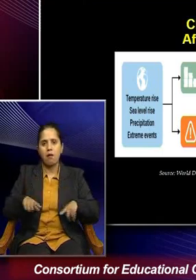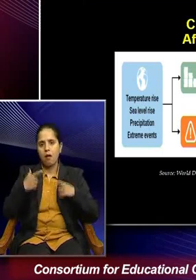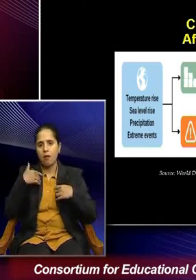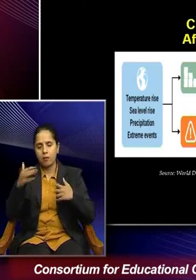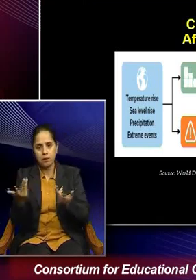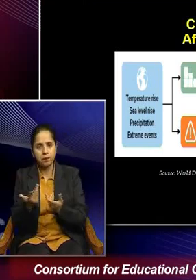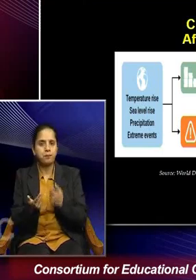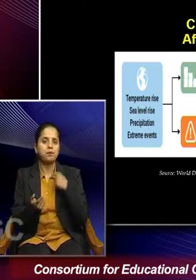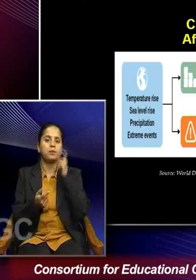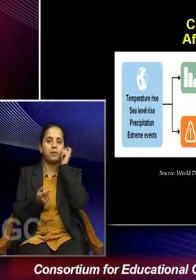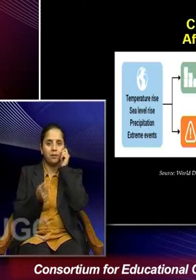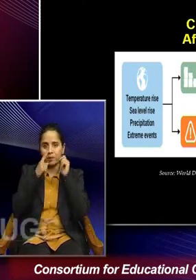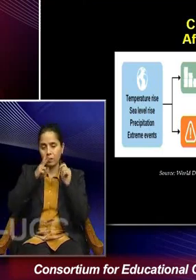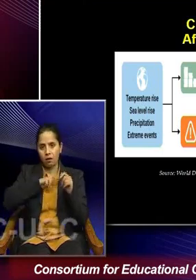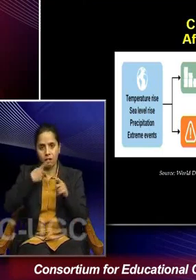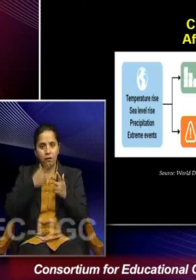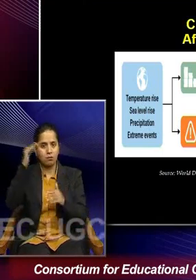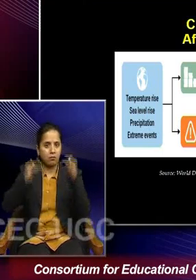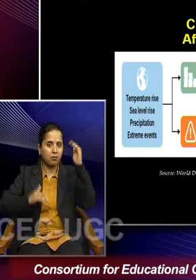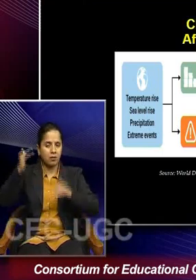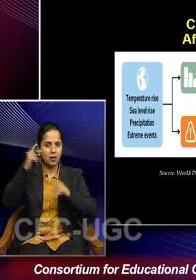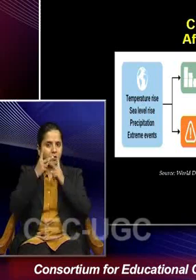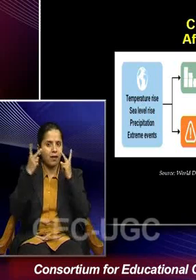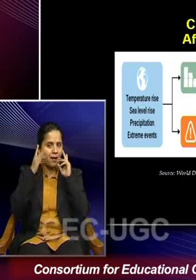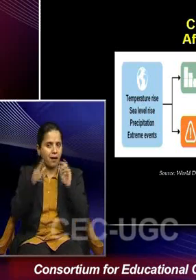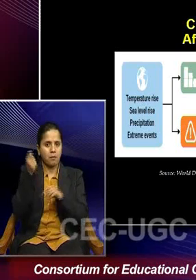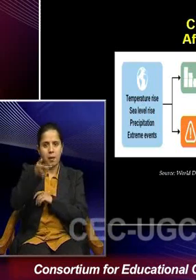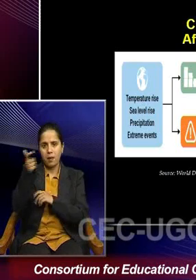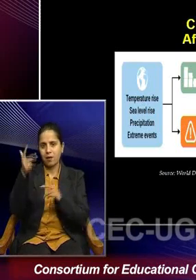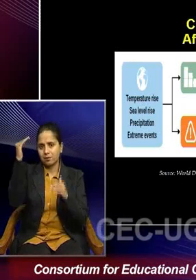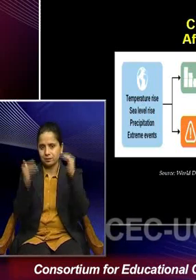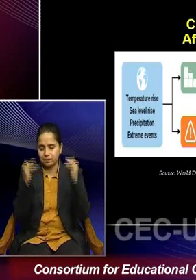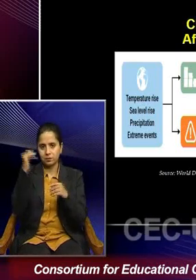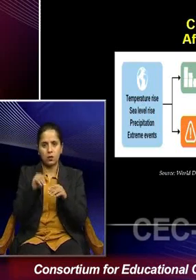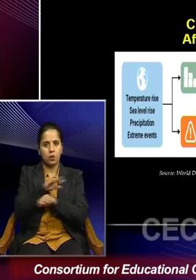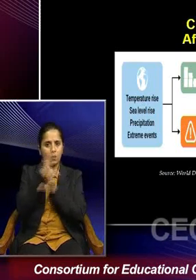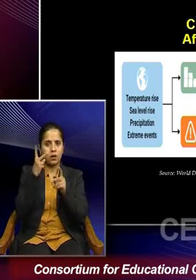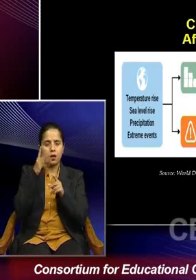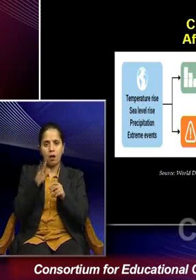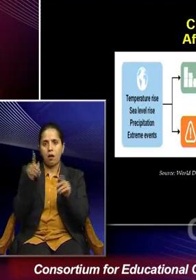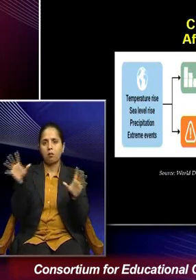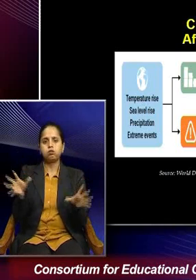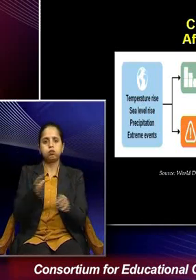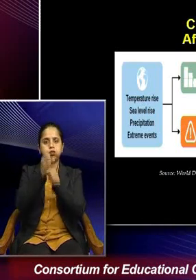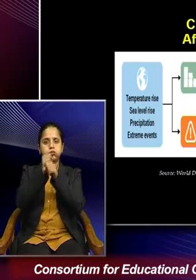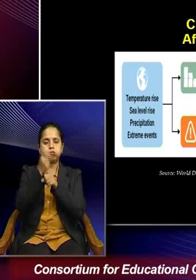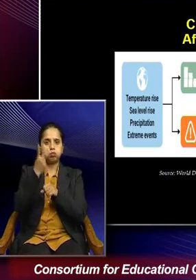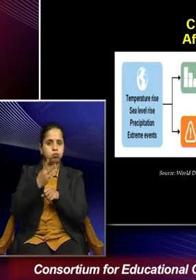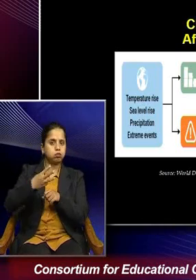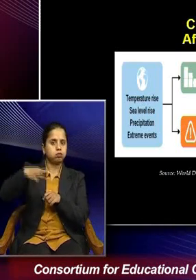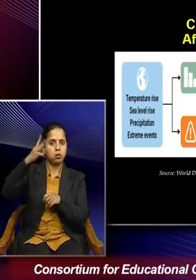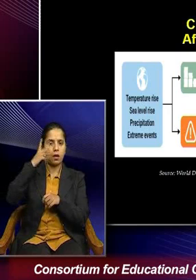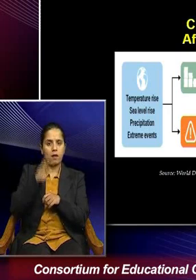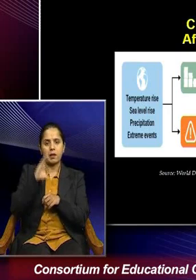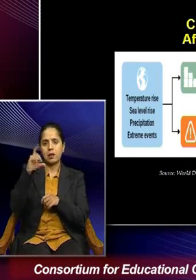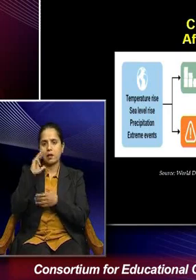disparities, you know. So, all these effects are actually compounded and multiplied through climate change